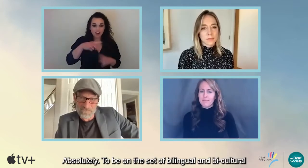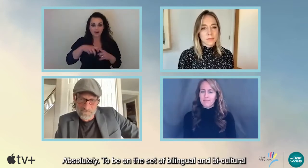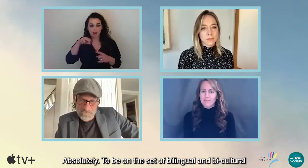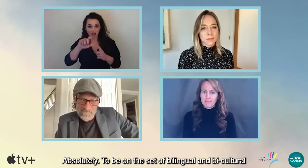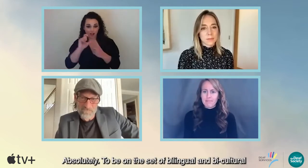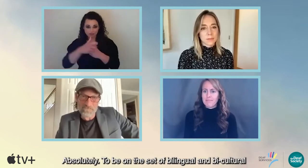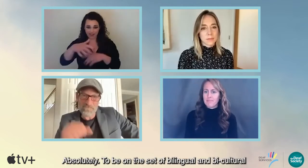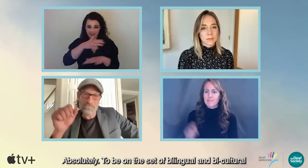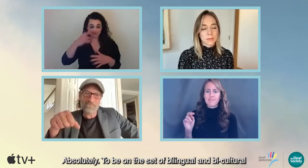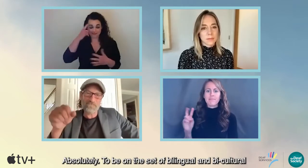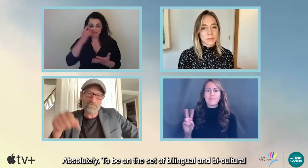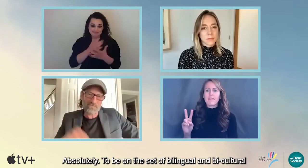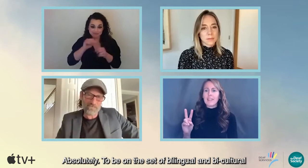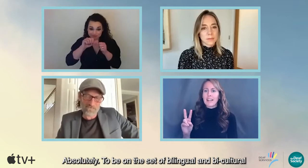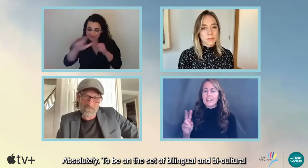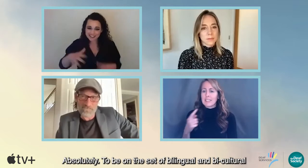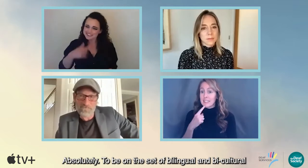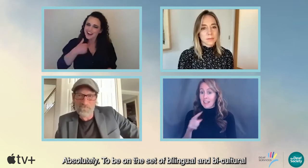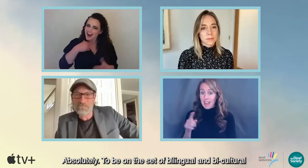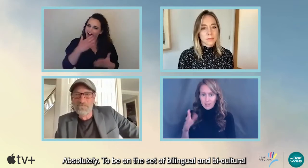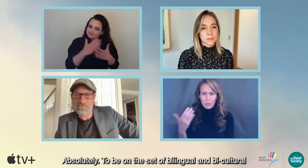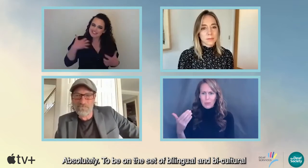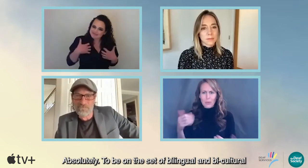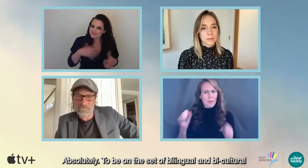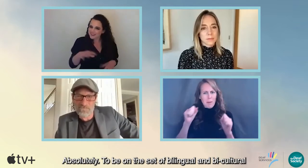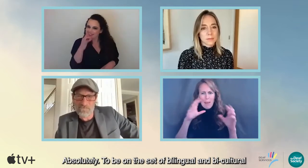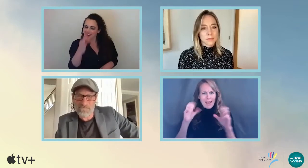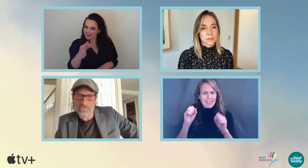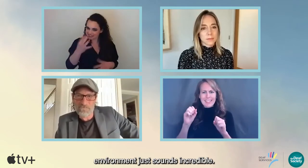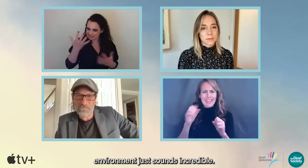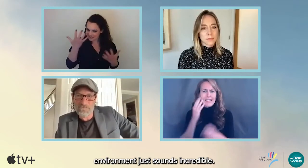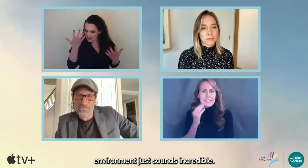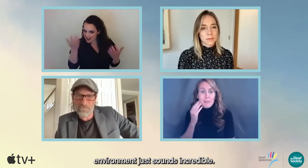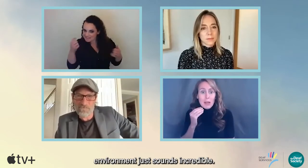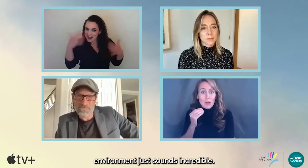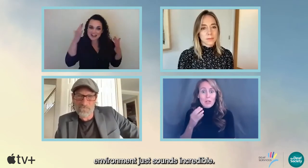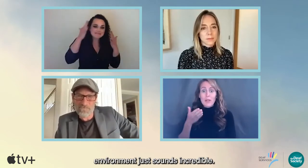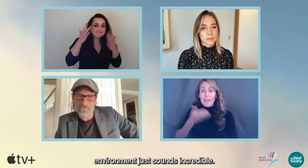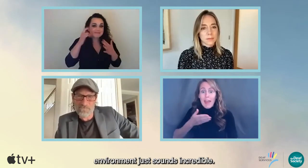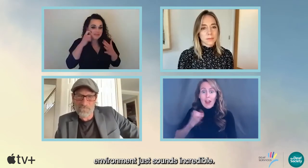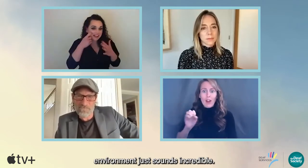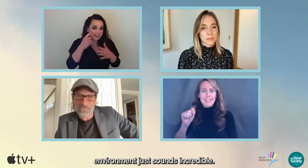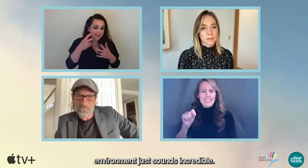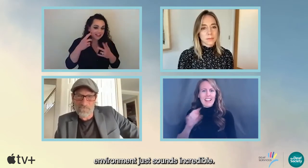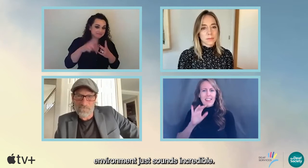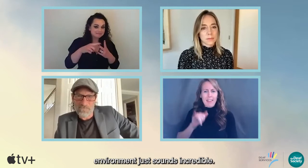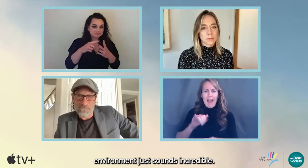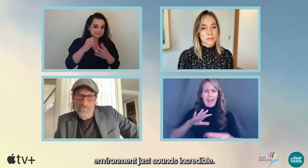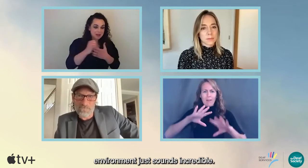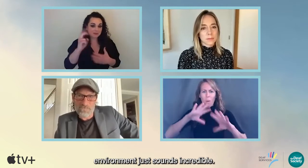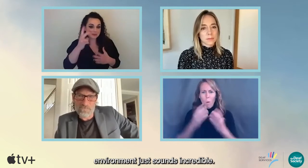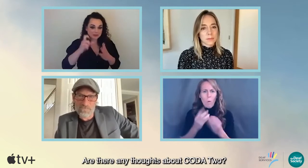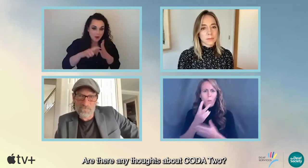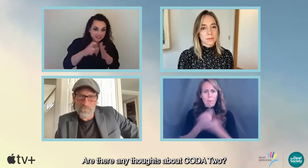Absolutely. To be on the set of a bilingual and bicultural environment just sounds incredible. And are there any